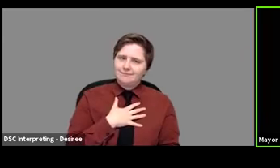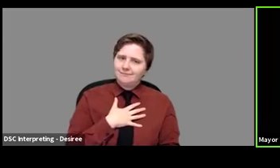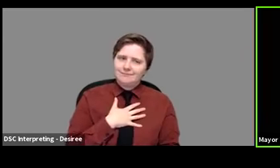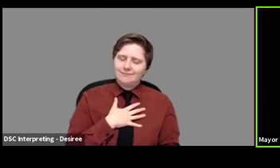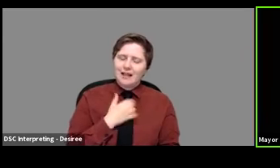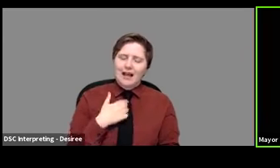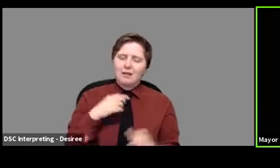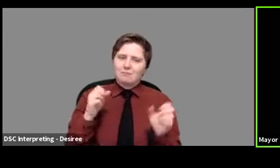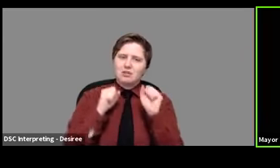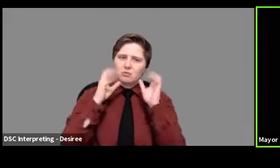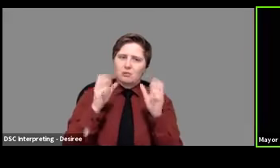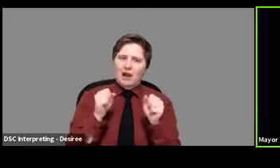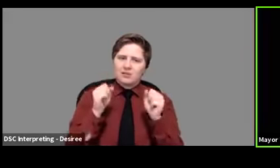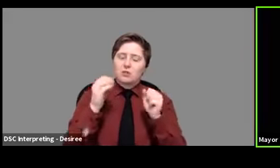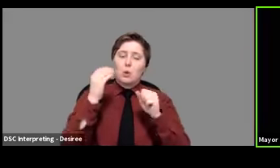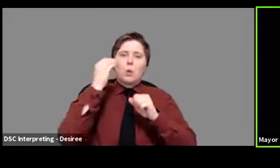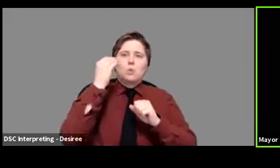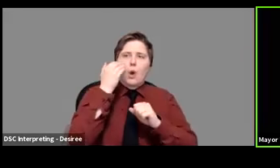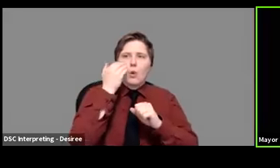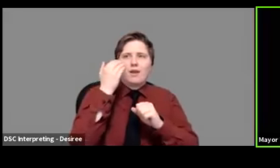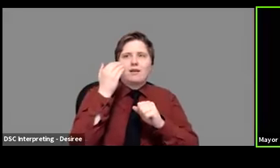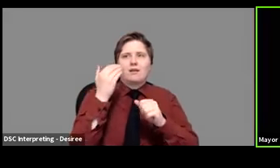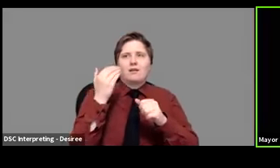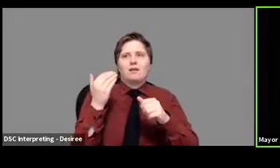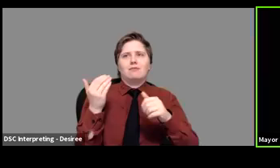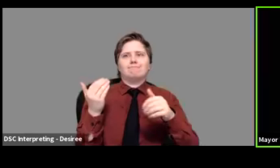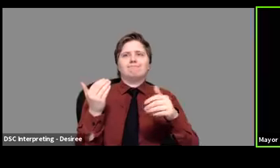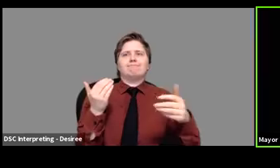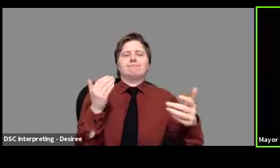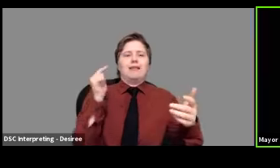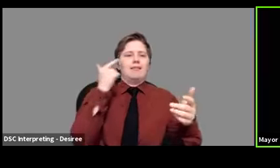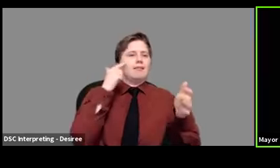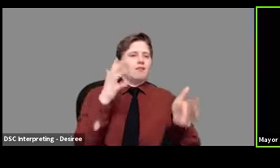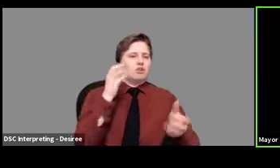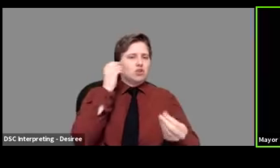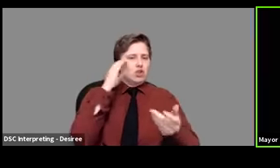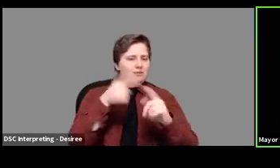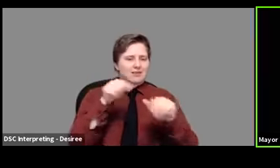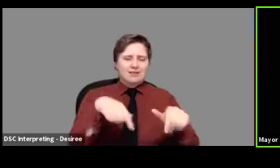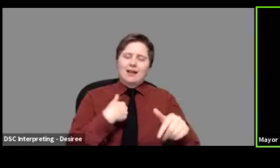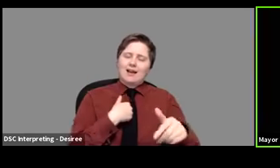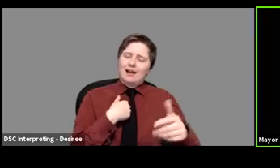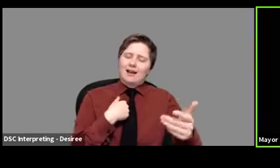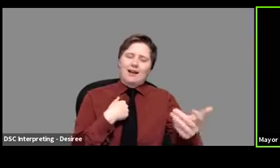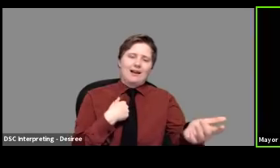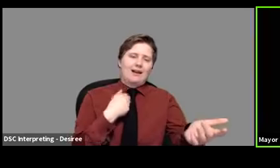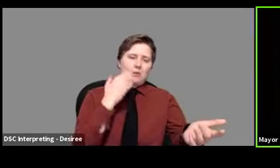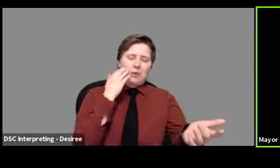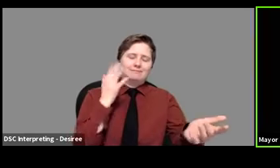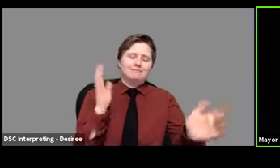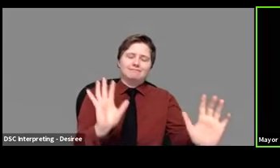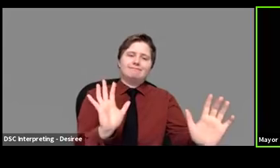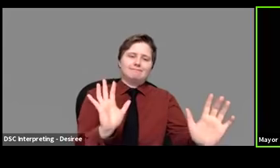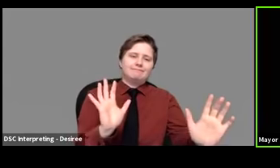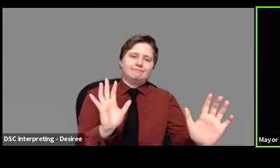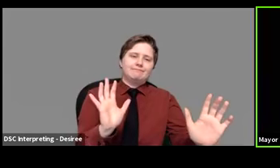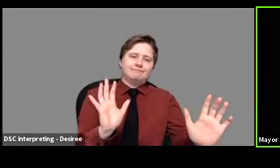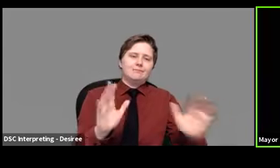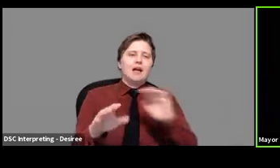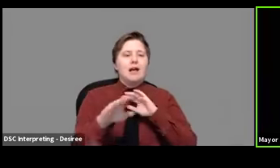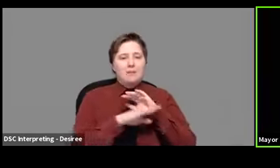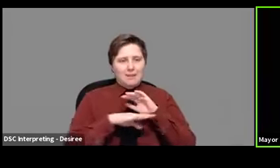very surprised knowing, uh, the governor's thoughts on this, knowing that here, I mean, look, basically,